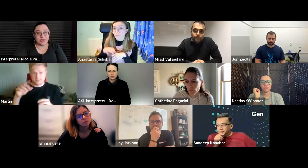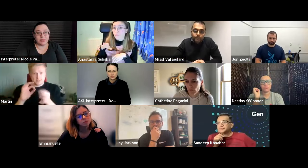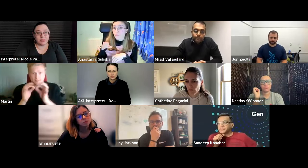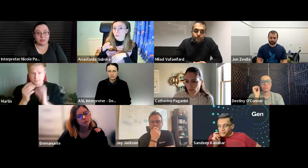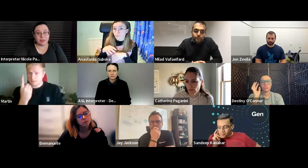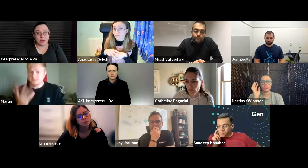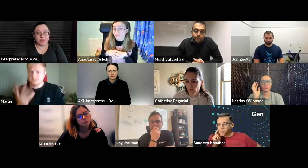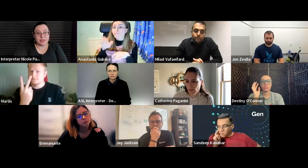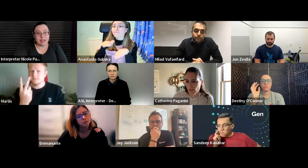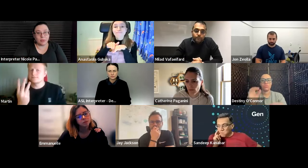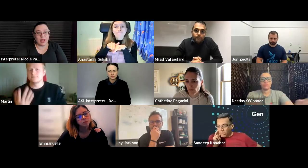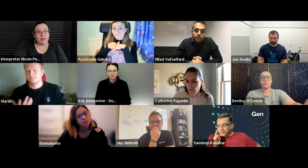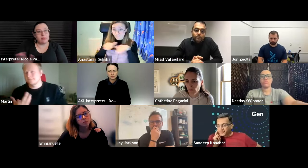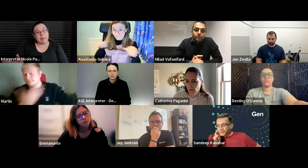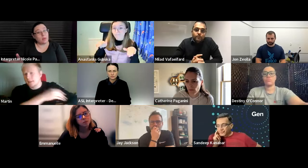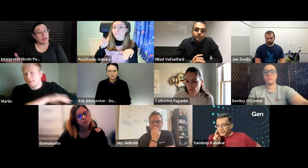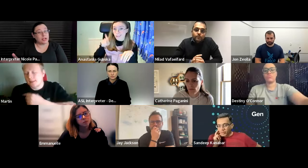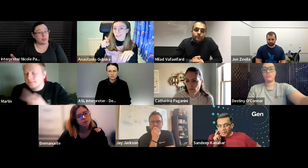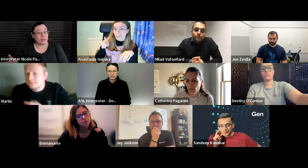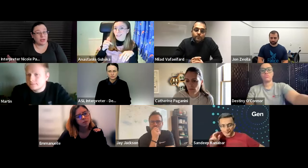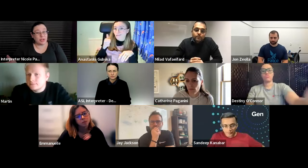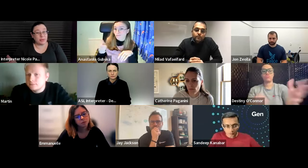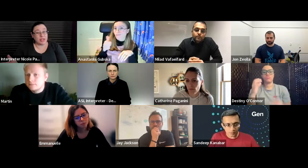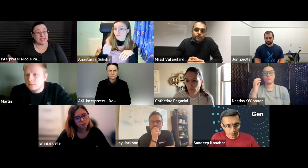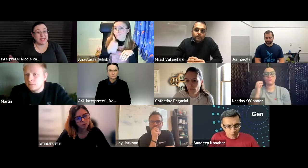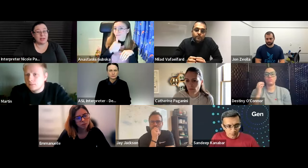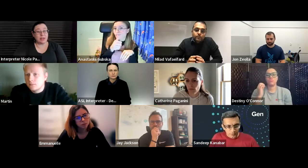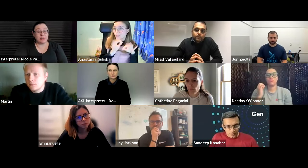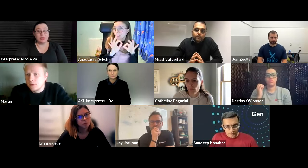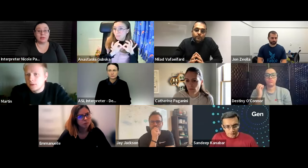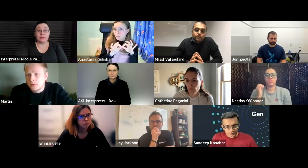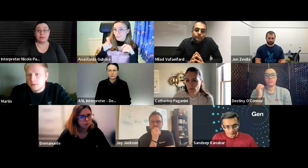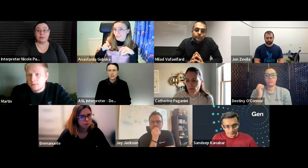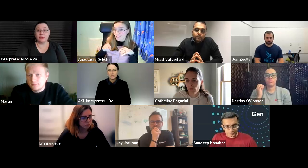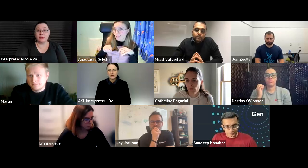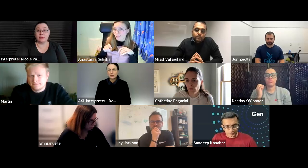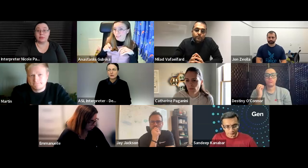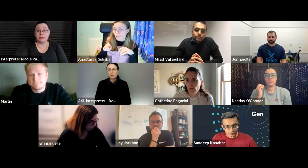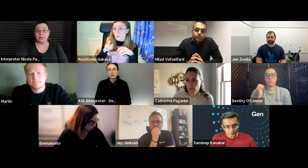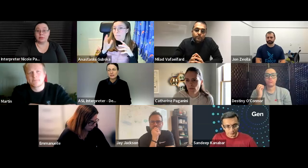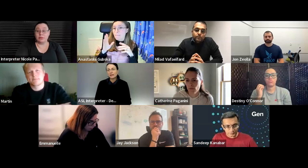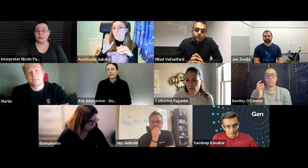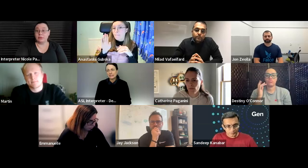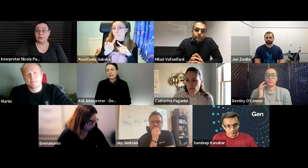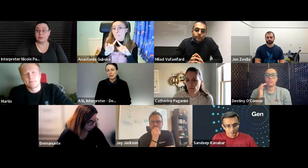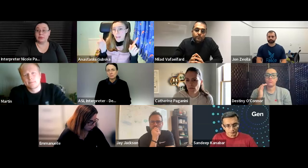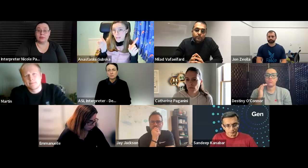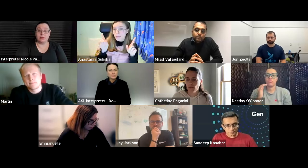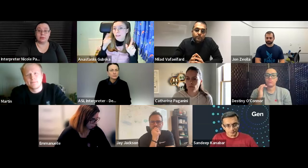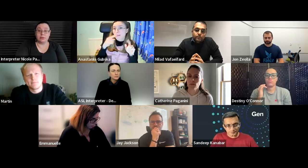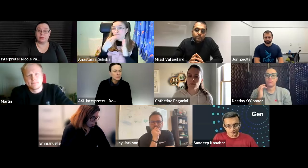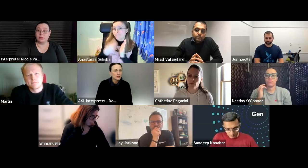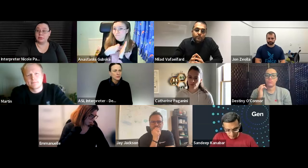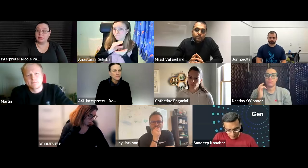stage along with the speaker we'll have maybe one or two or four interpreters on stage but we'll definitely need a team